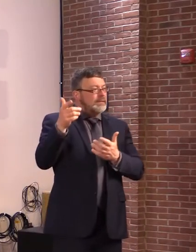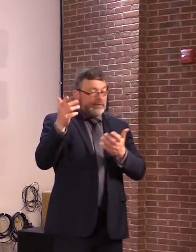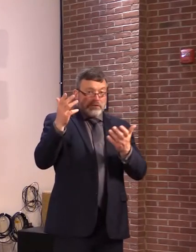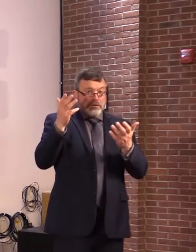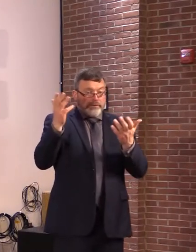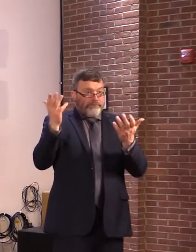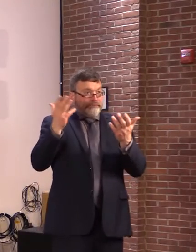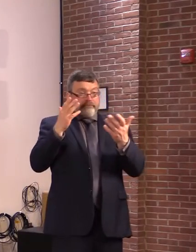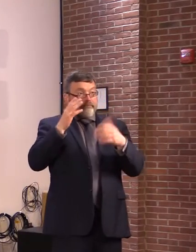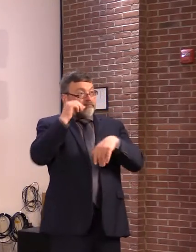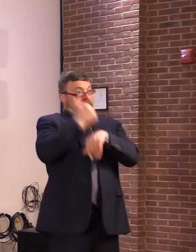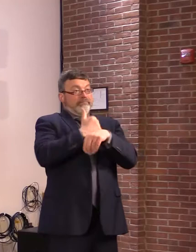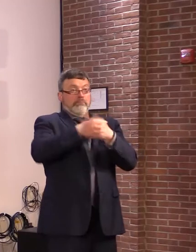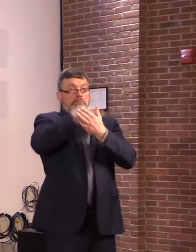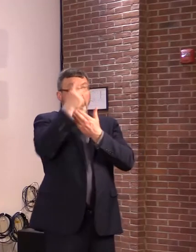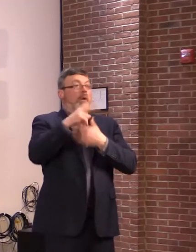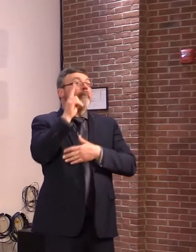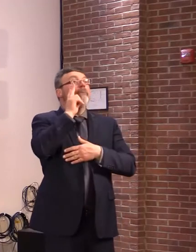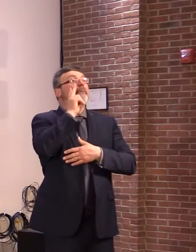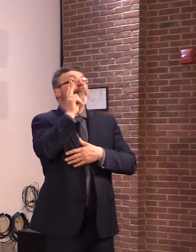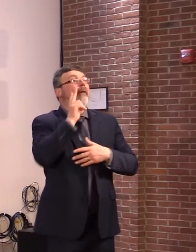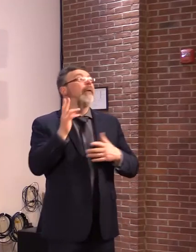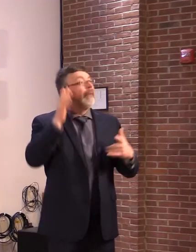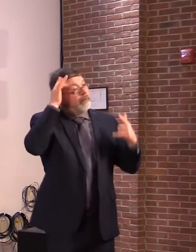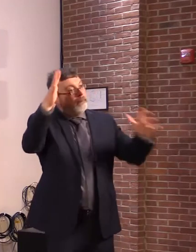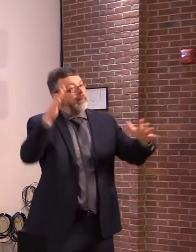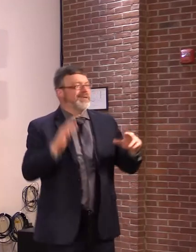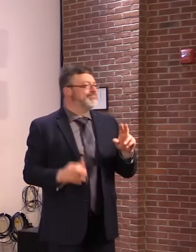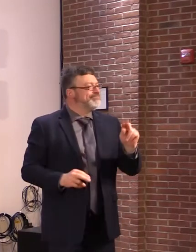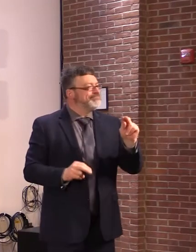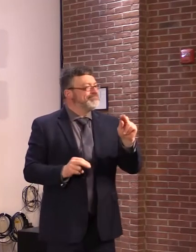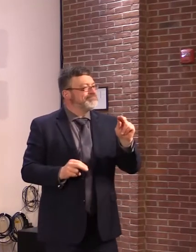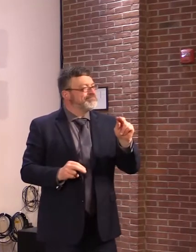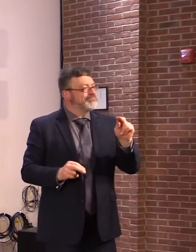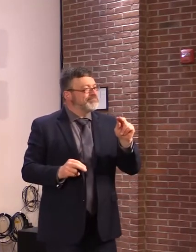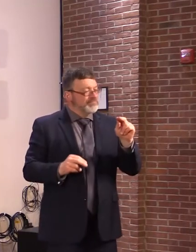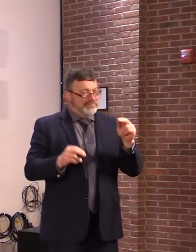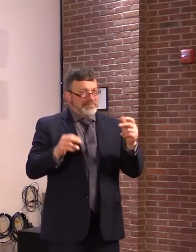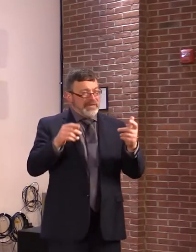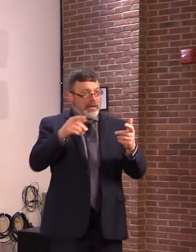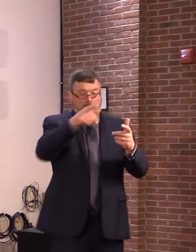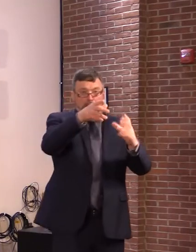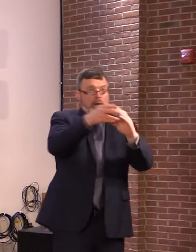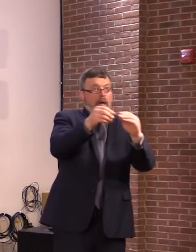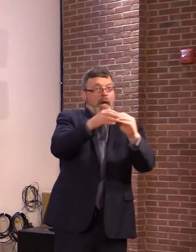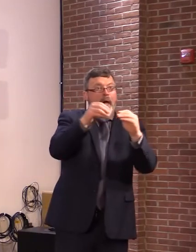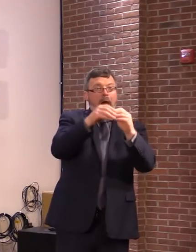whatever the legislature told them to do. I think the democracy